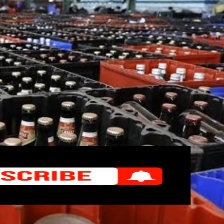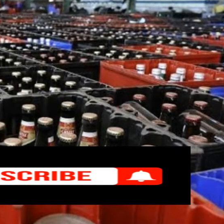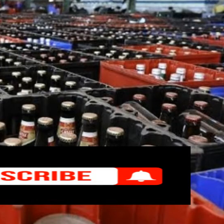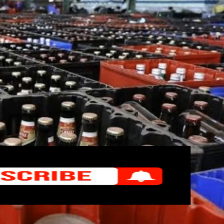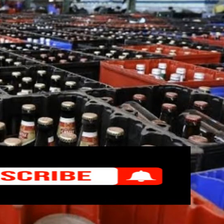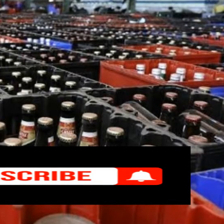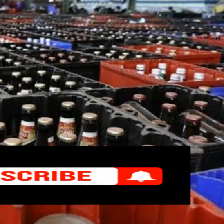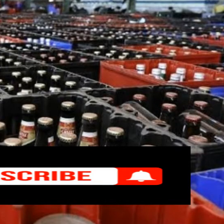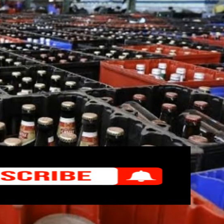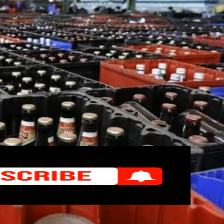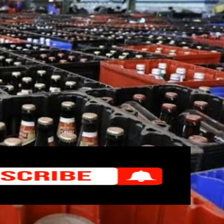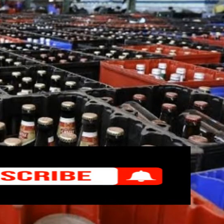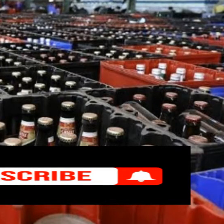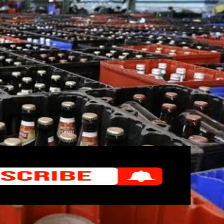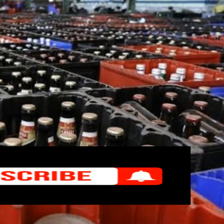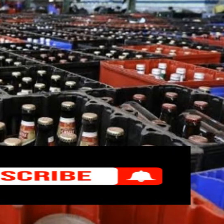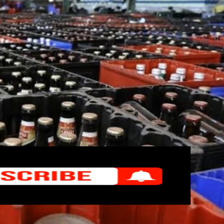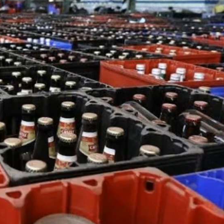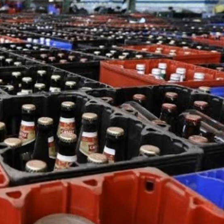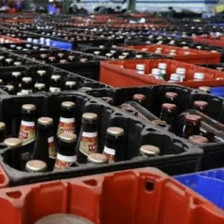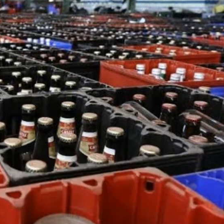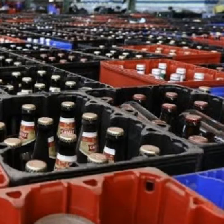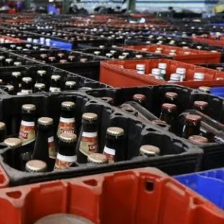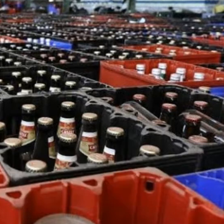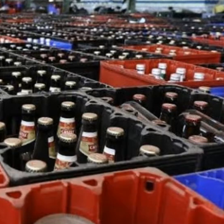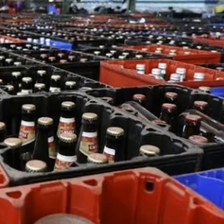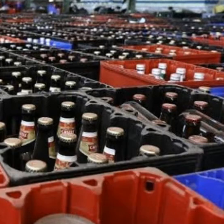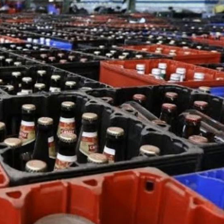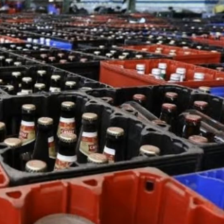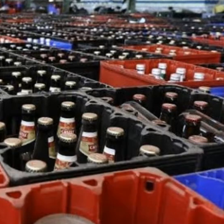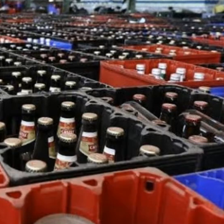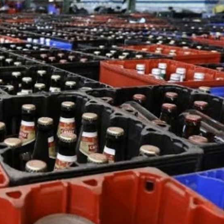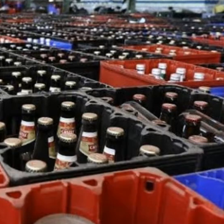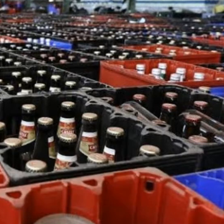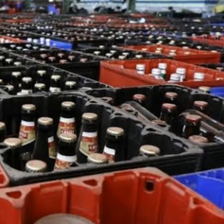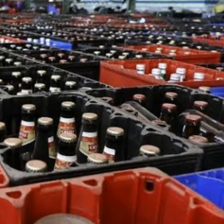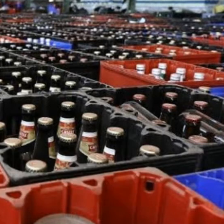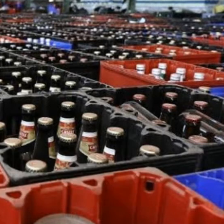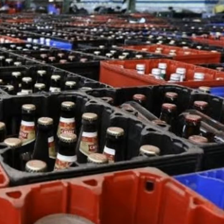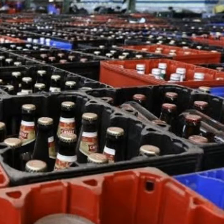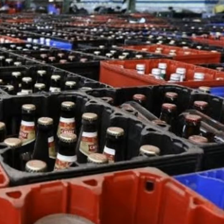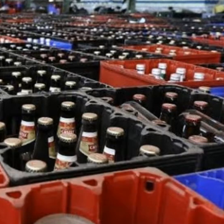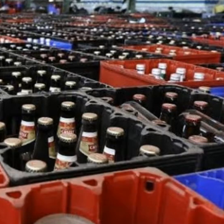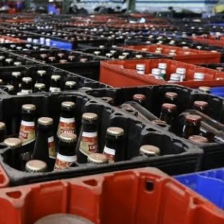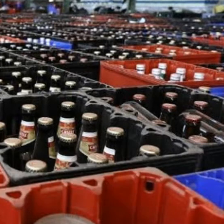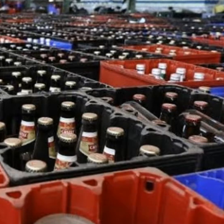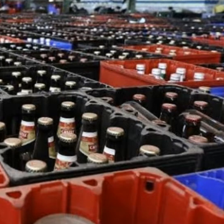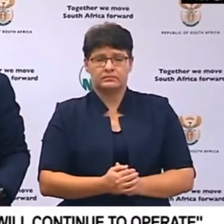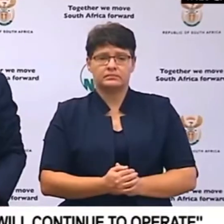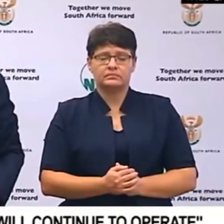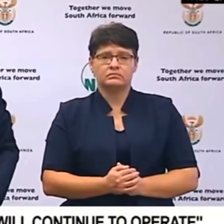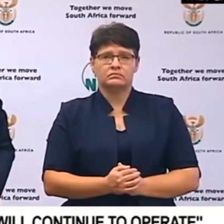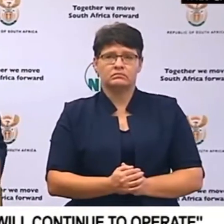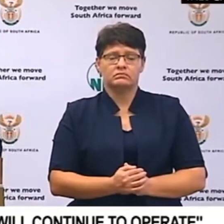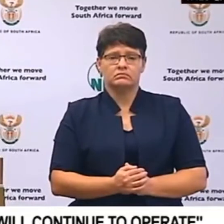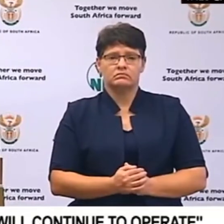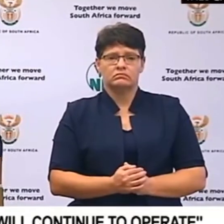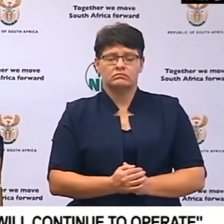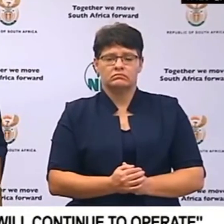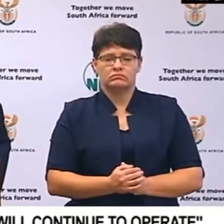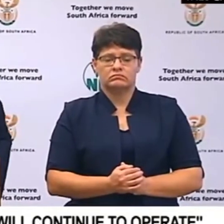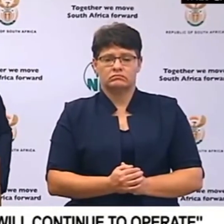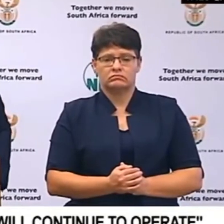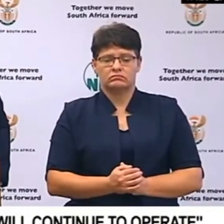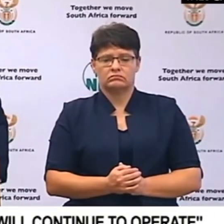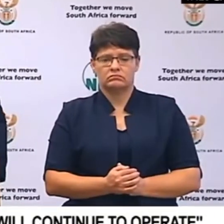police have to say about alcohol and alcohol restrictions so take a look at this somebody